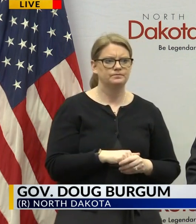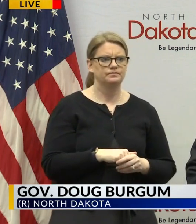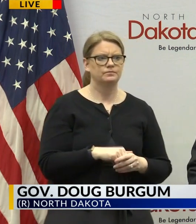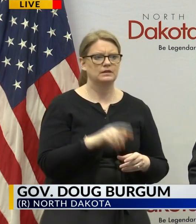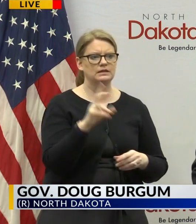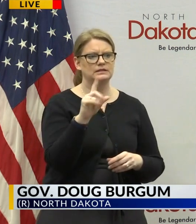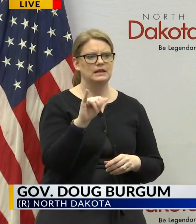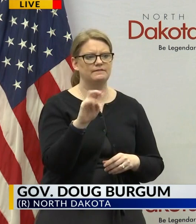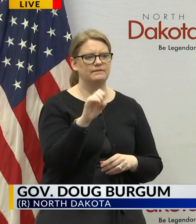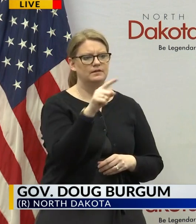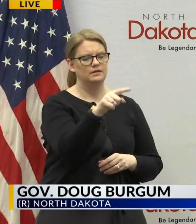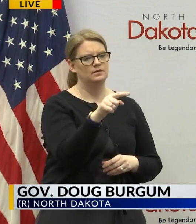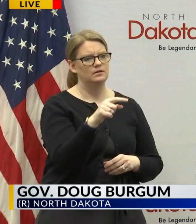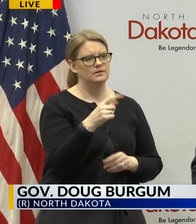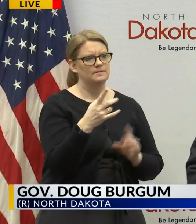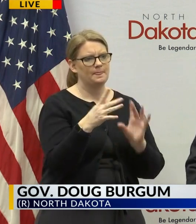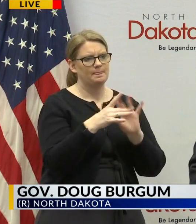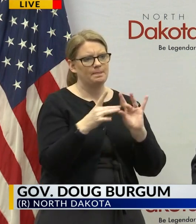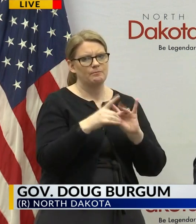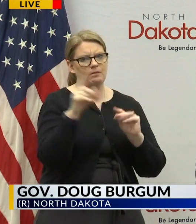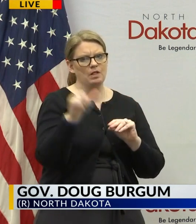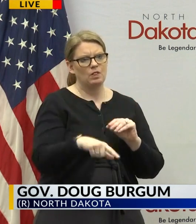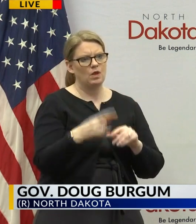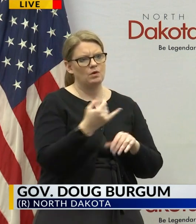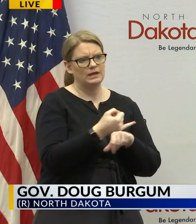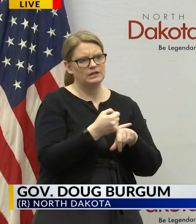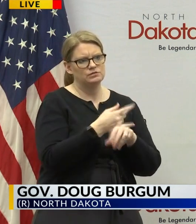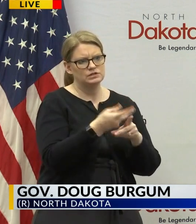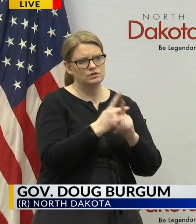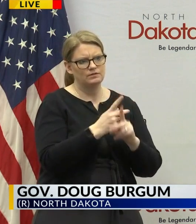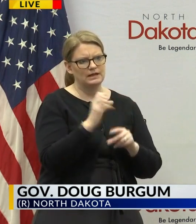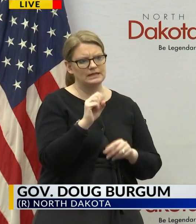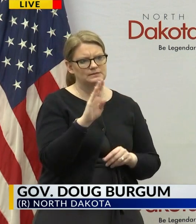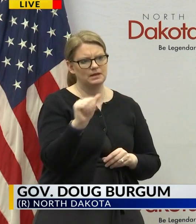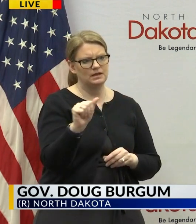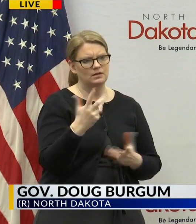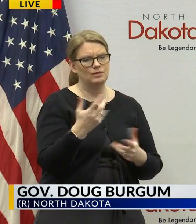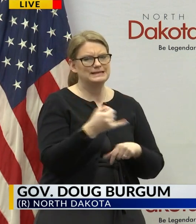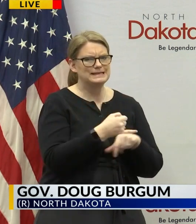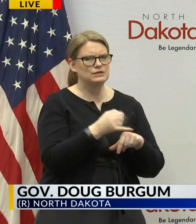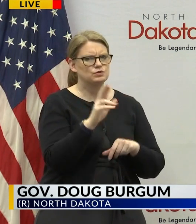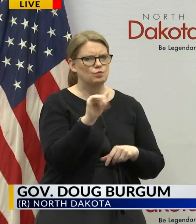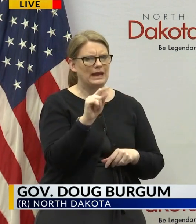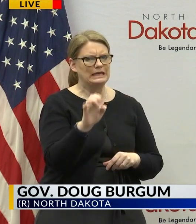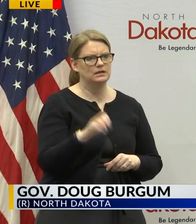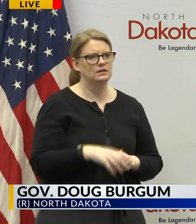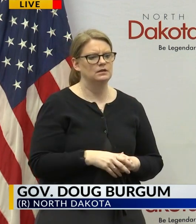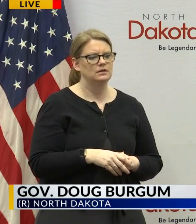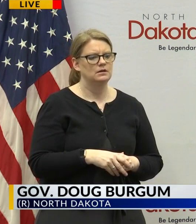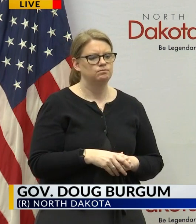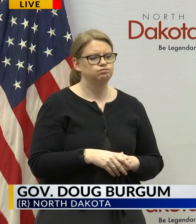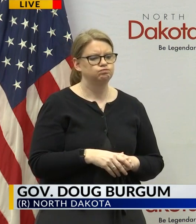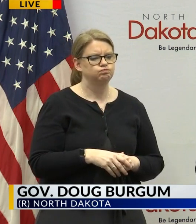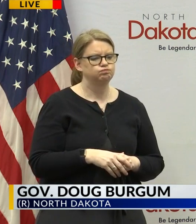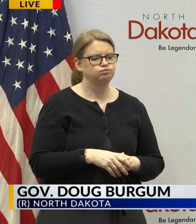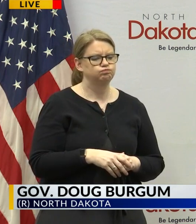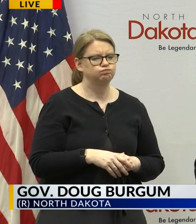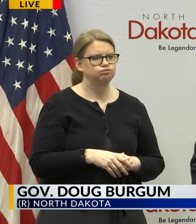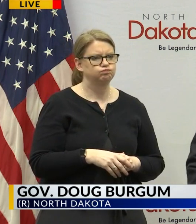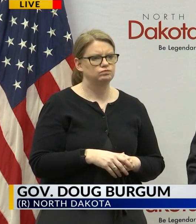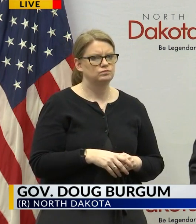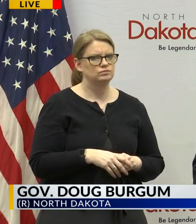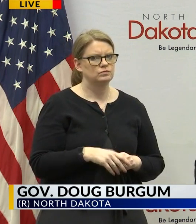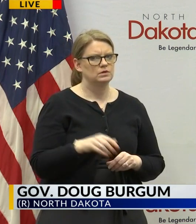dave you mentioned low interest loans from the sba what is the interest rate uh i